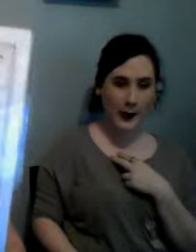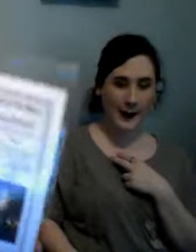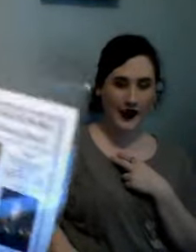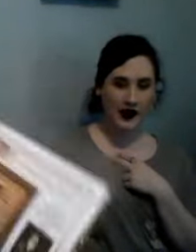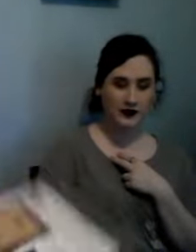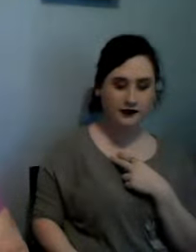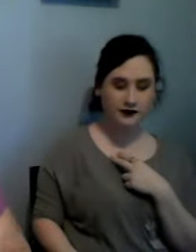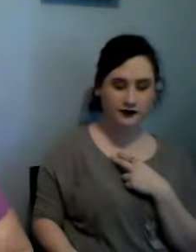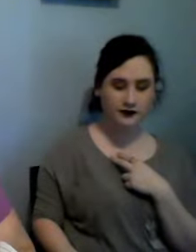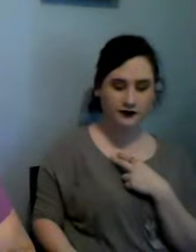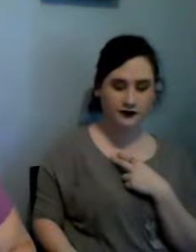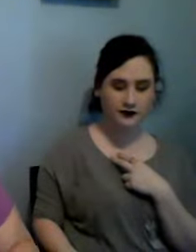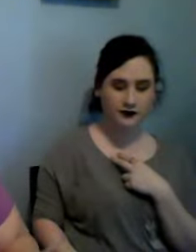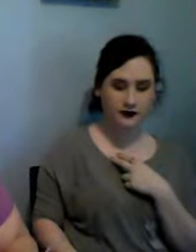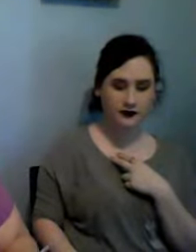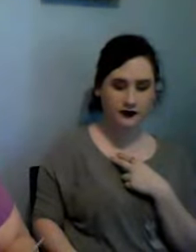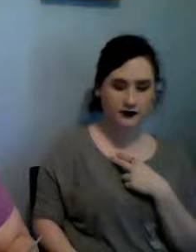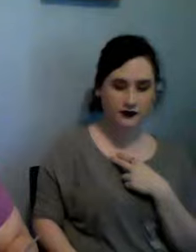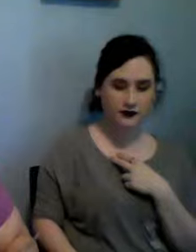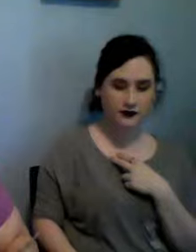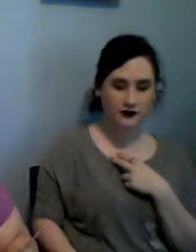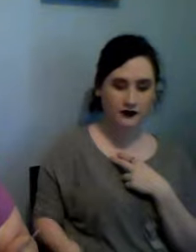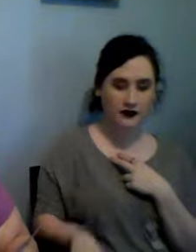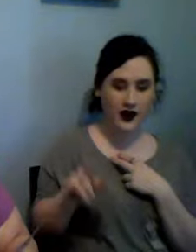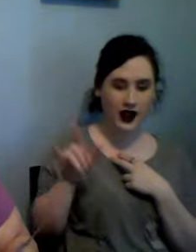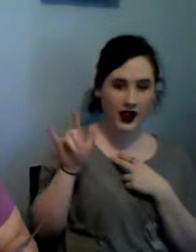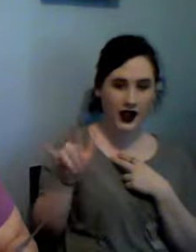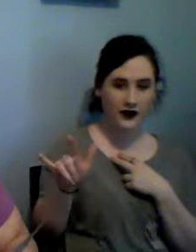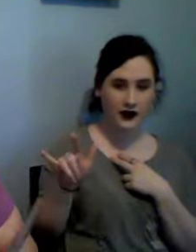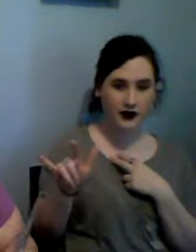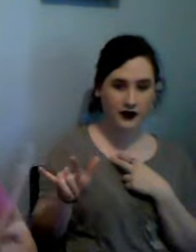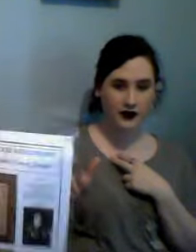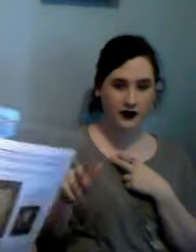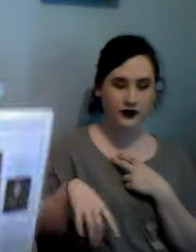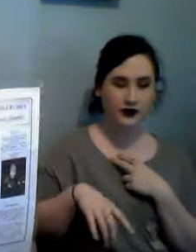love that one if you have this one you should do a sow with me